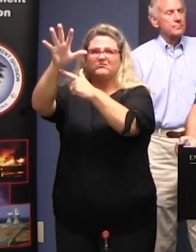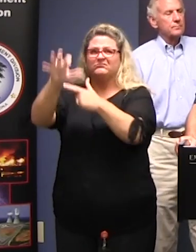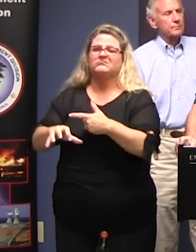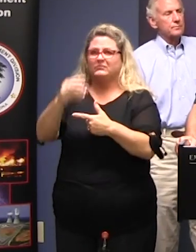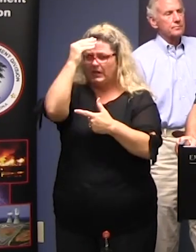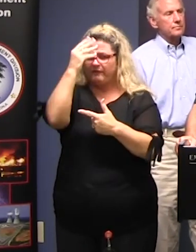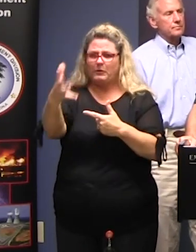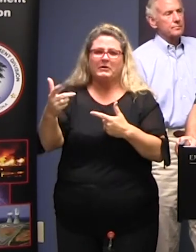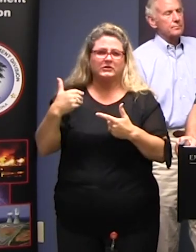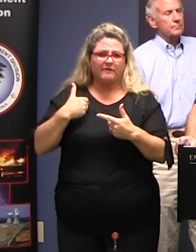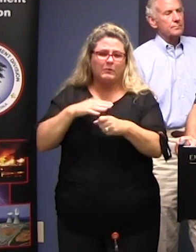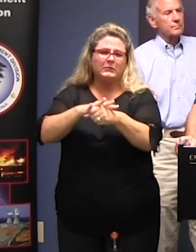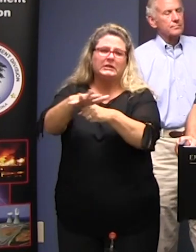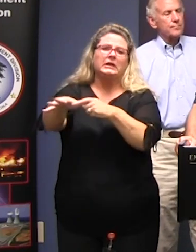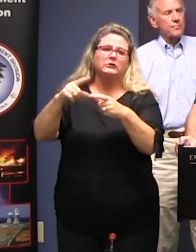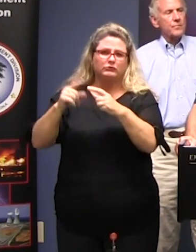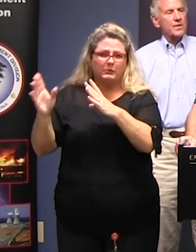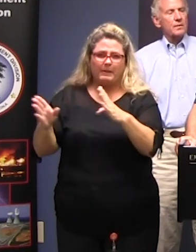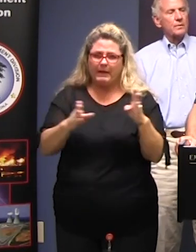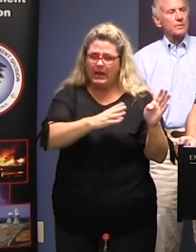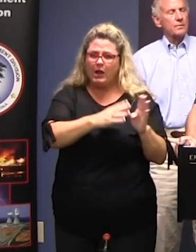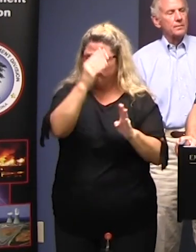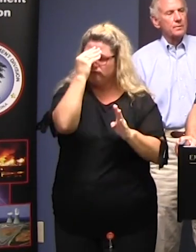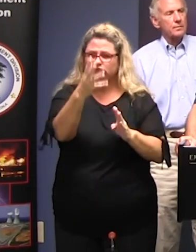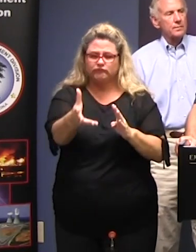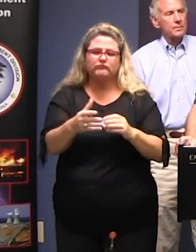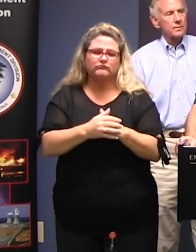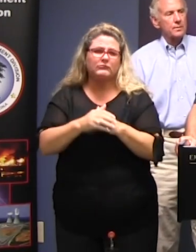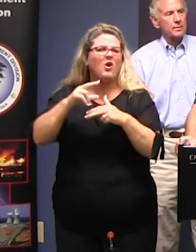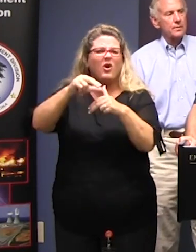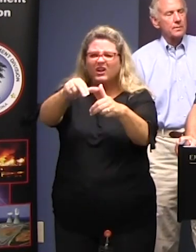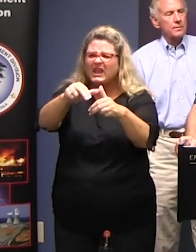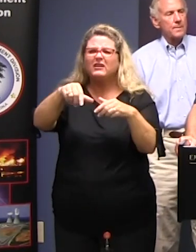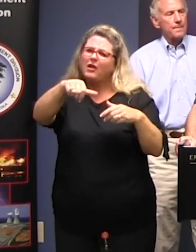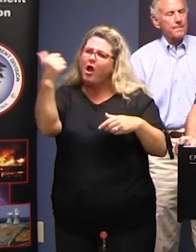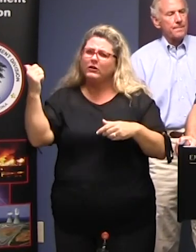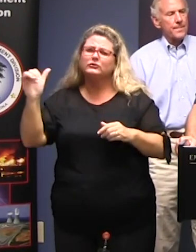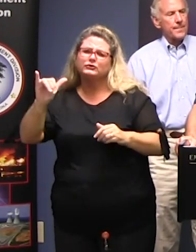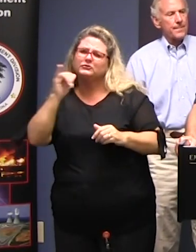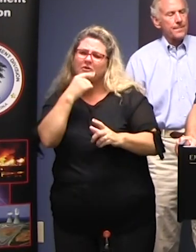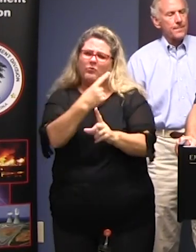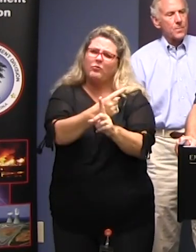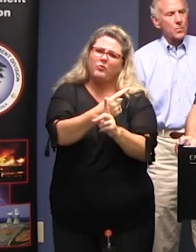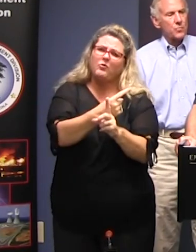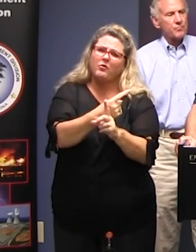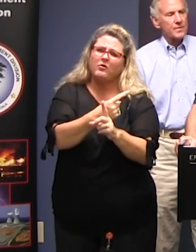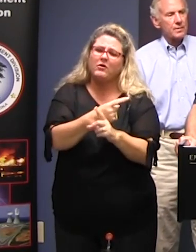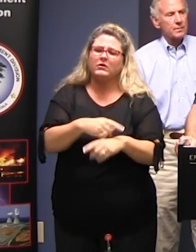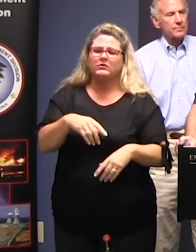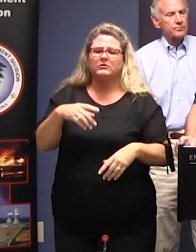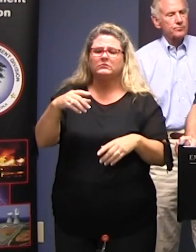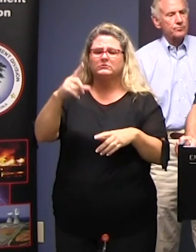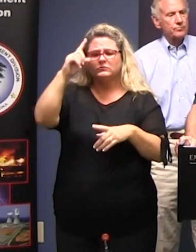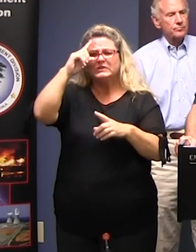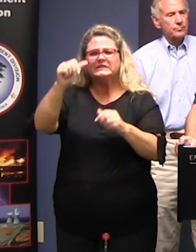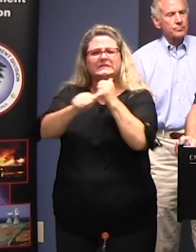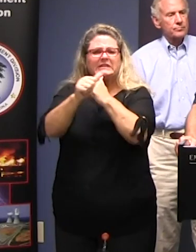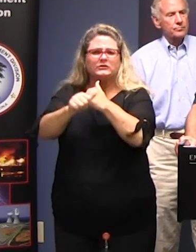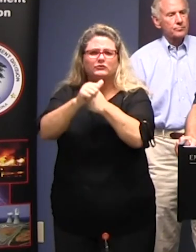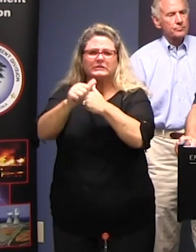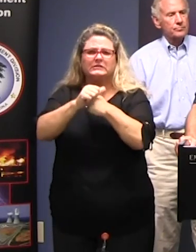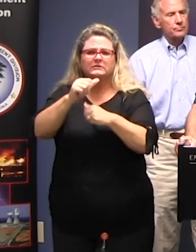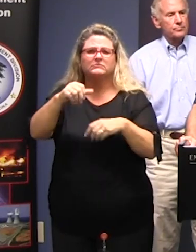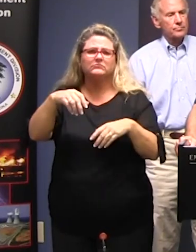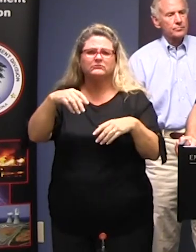on how to prepare for an event and not just again hurricanes but all kinds of events that where you might have a Have a situation that you're